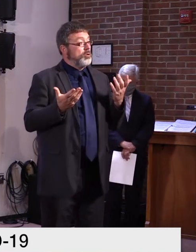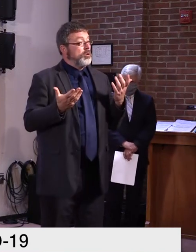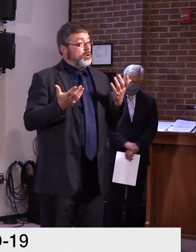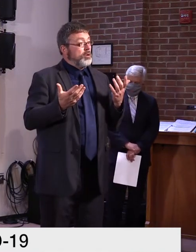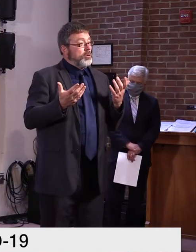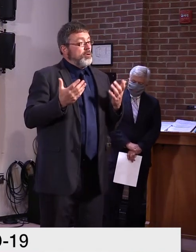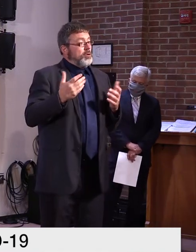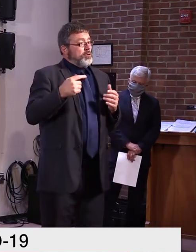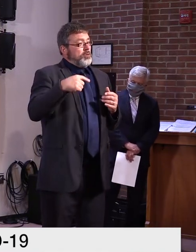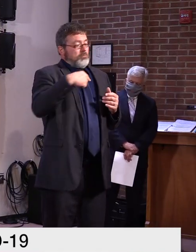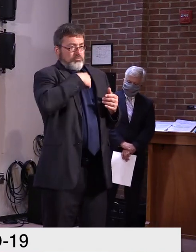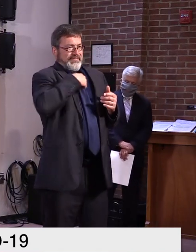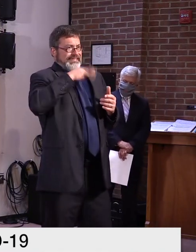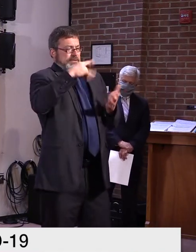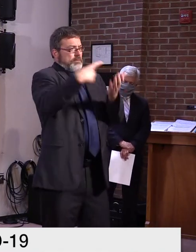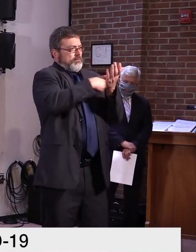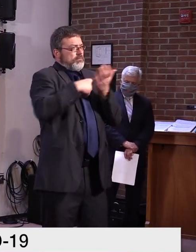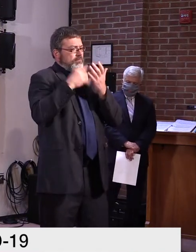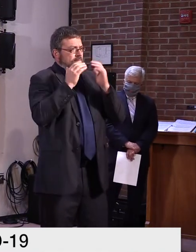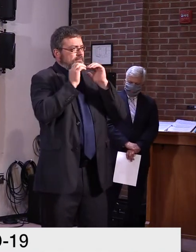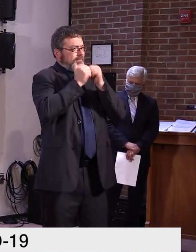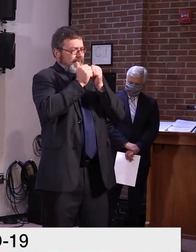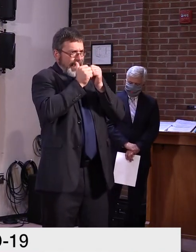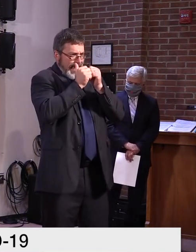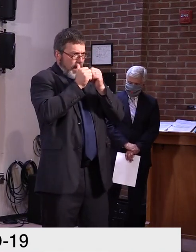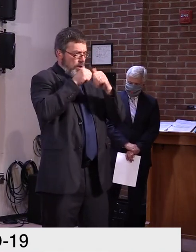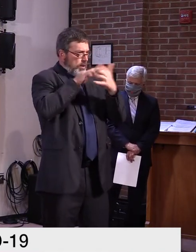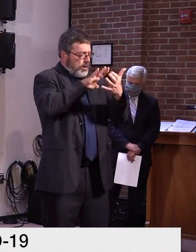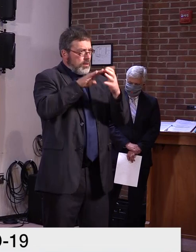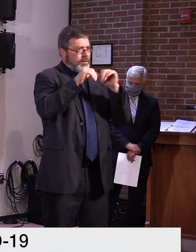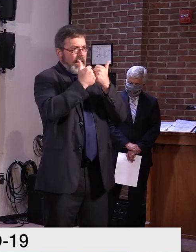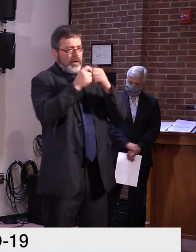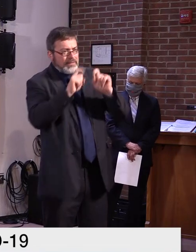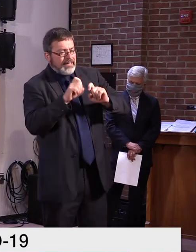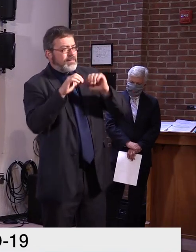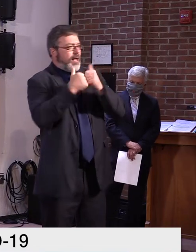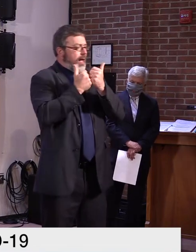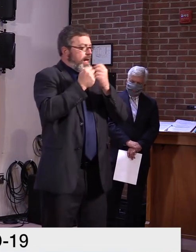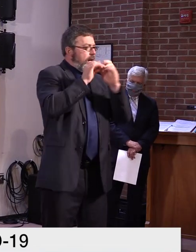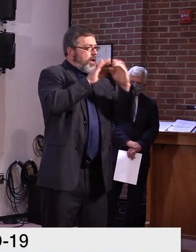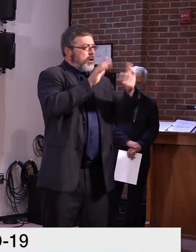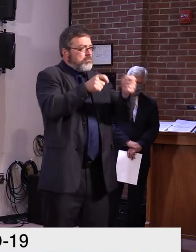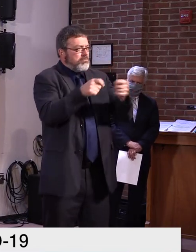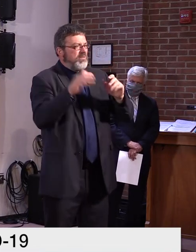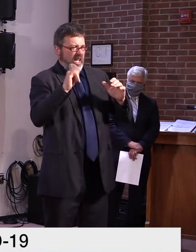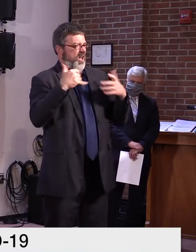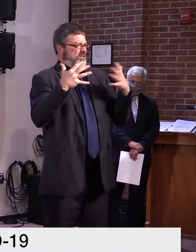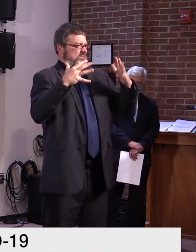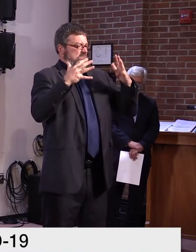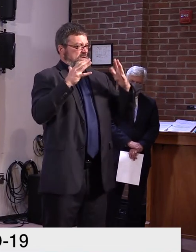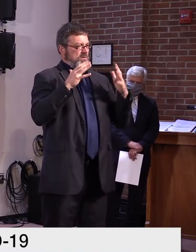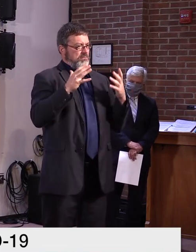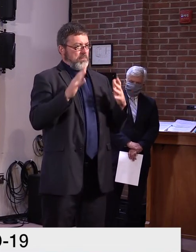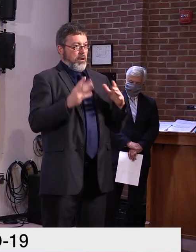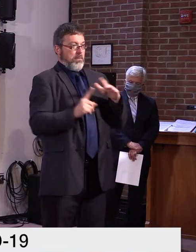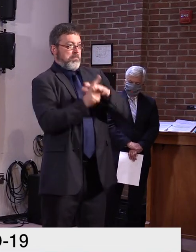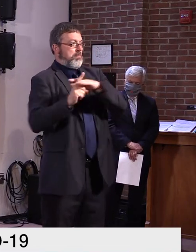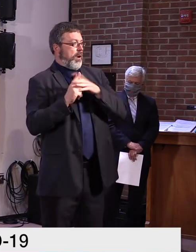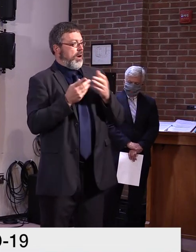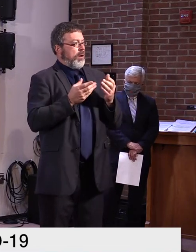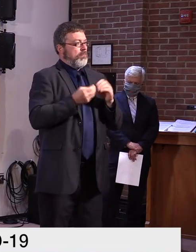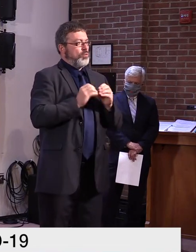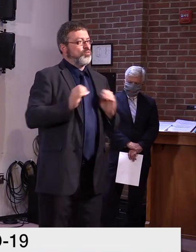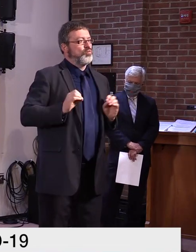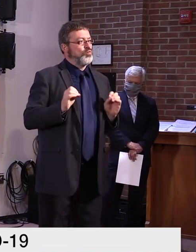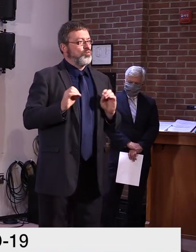they've been putting a lot of their attention. Uh, so I think, you know, so far so good in that regard. Um, I would also say that districts, uh, many of which, as